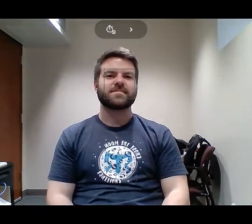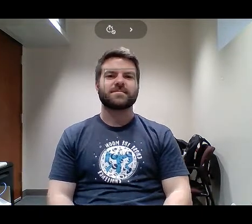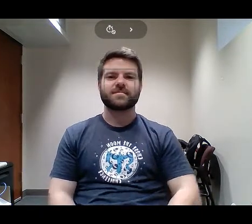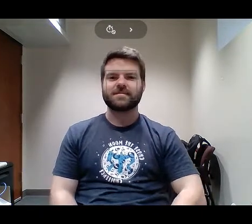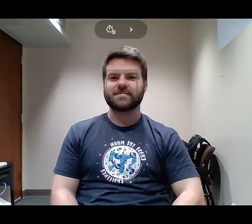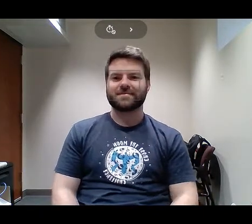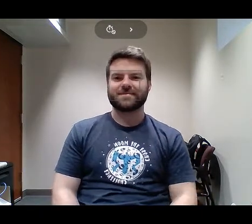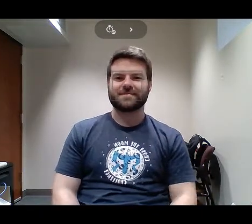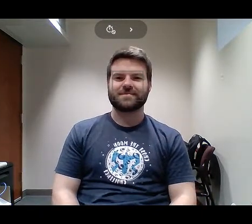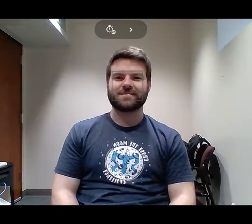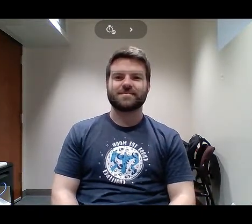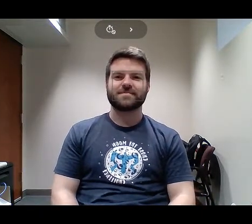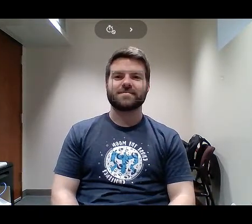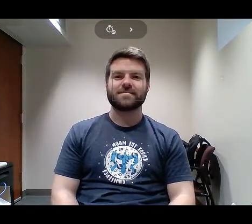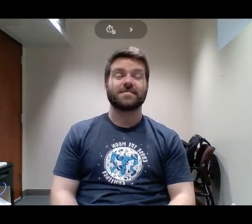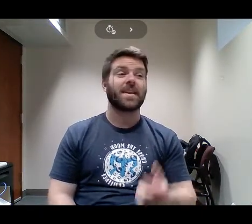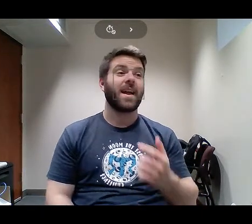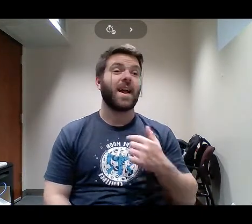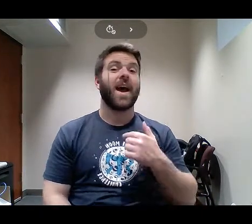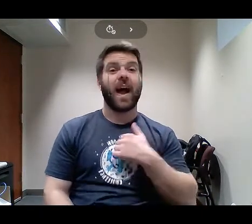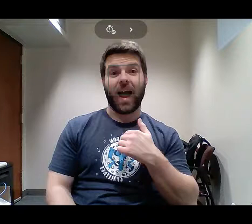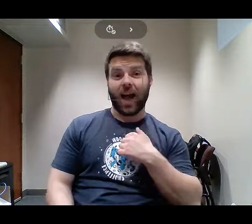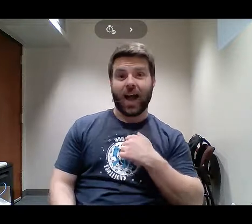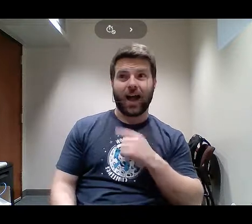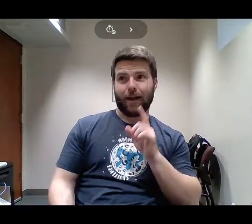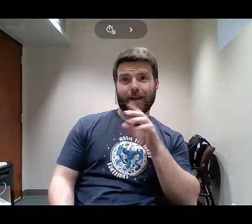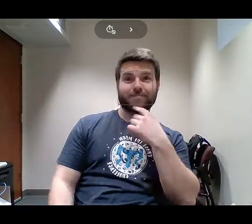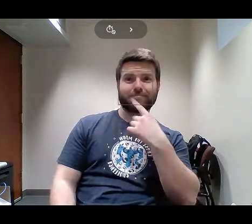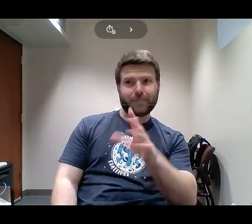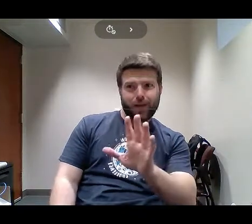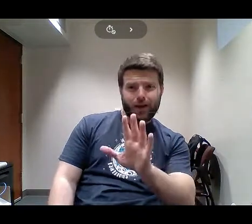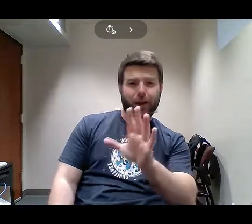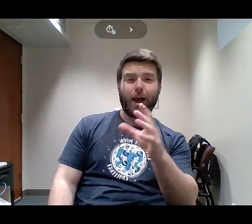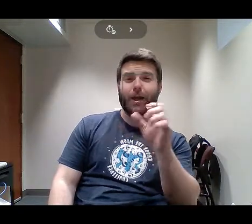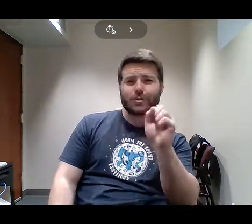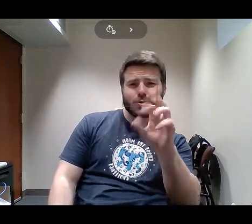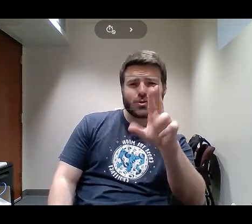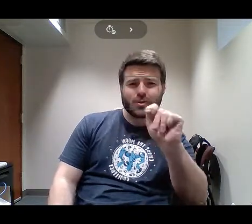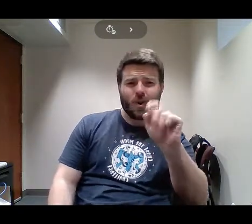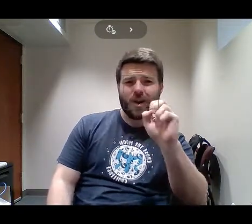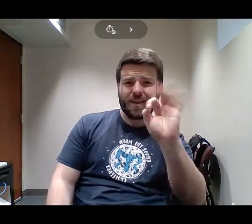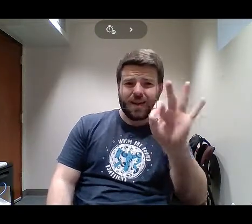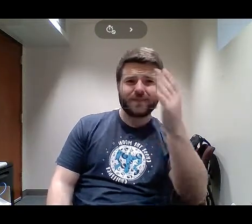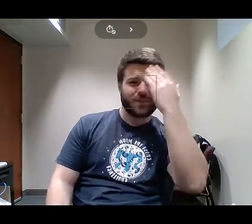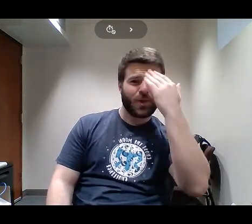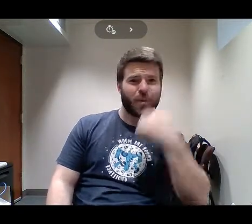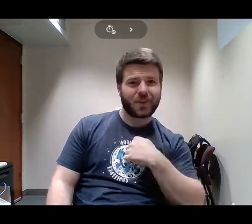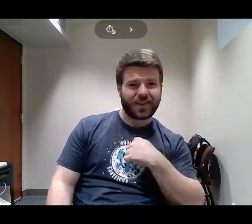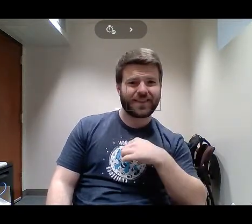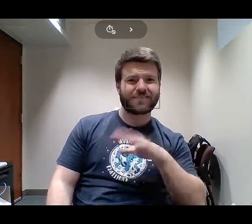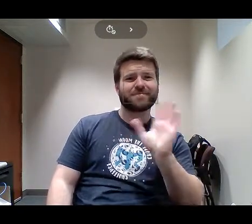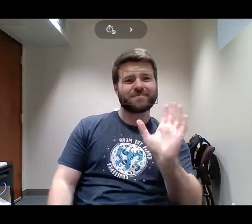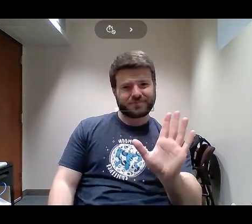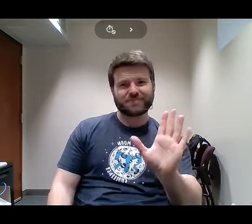I said, sort of? You sort of know me? Well, I have